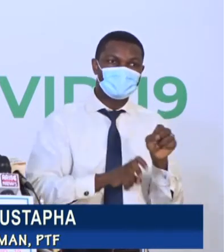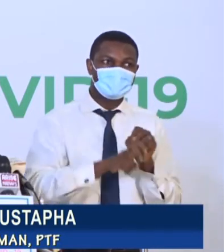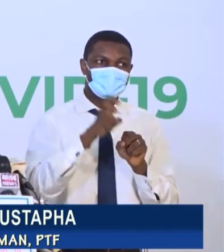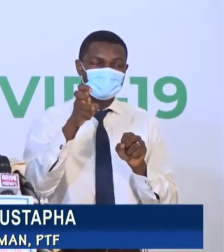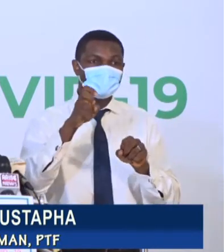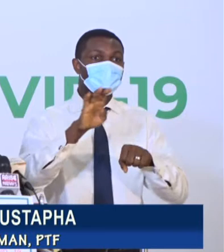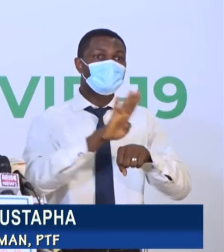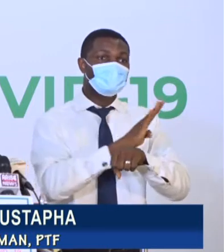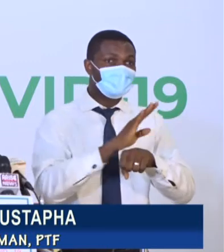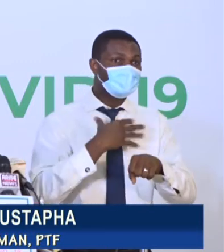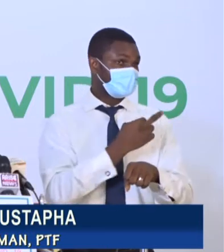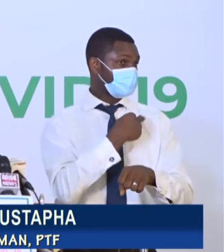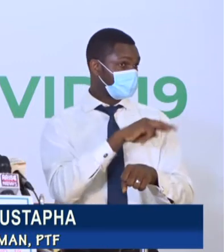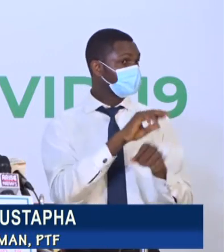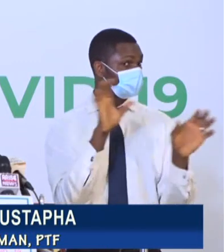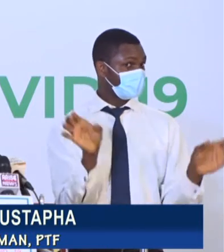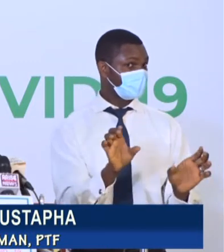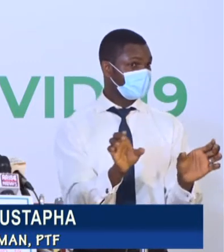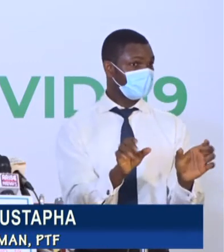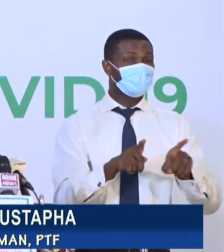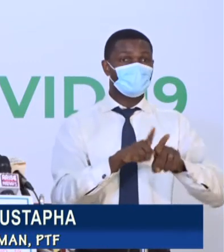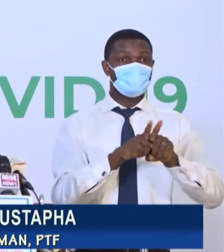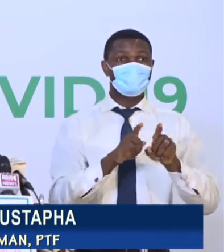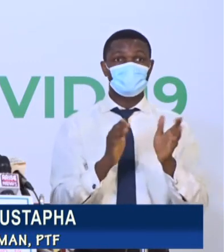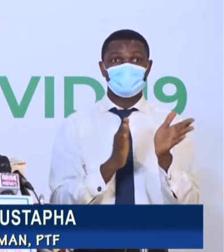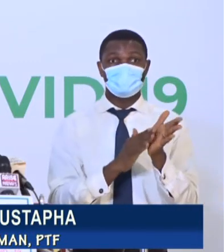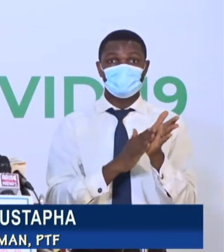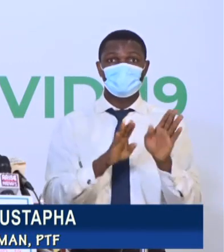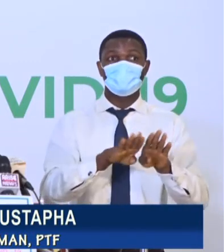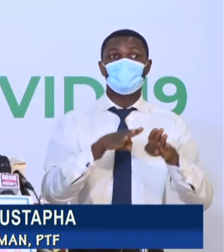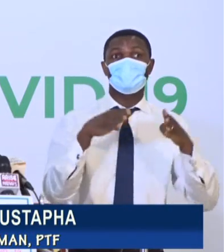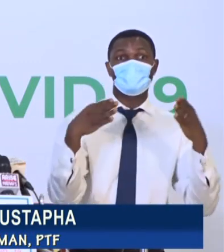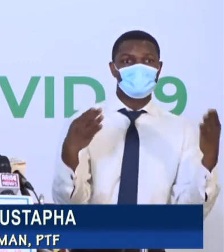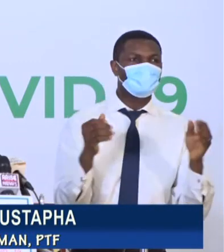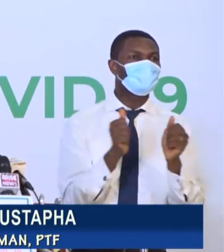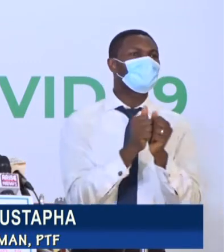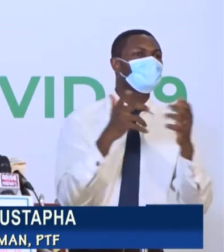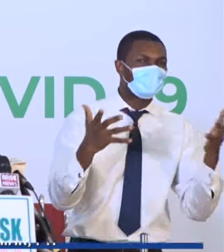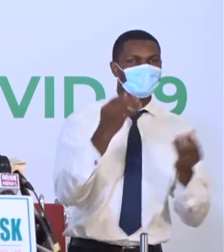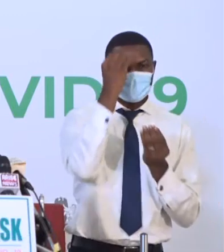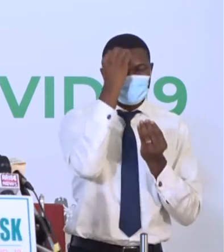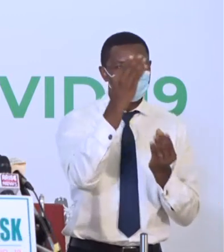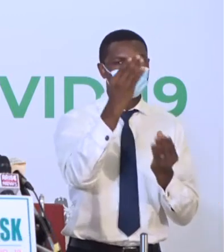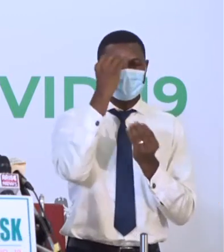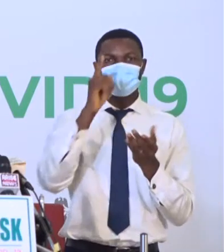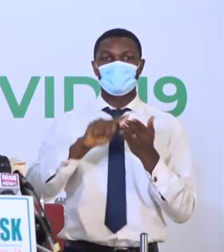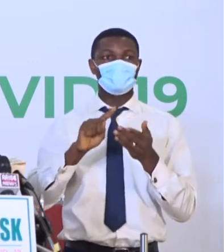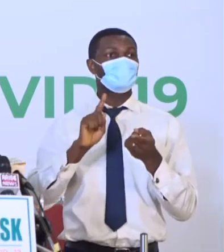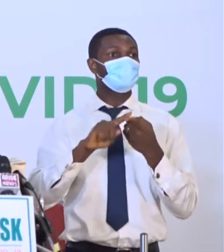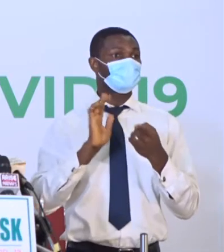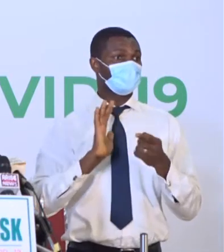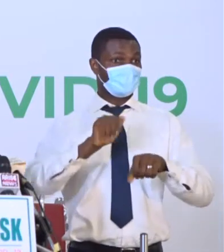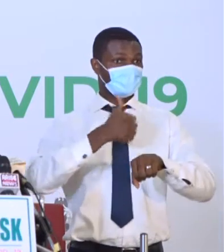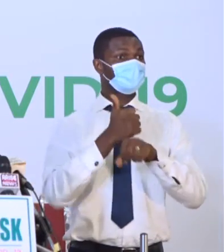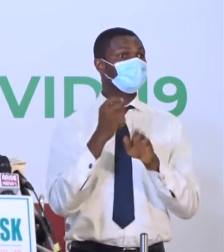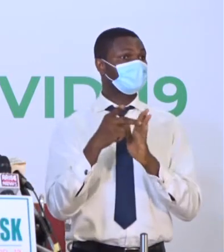of schools without strict compliance with COVID-19 safety